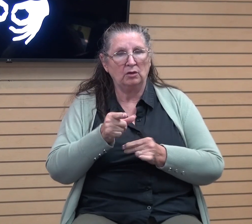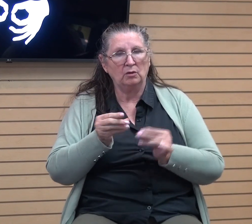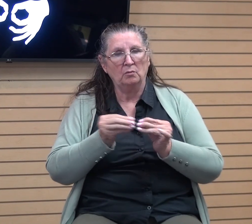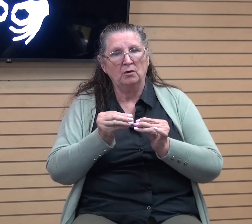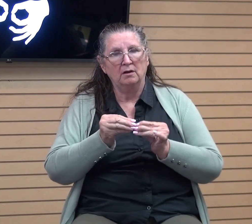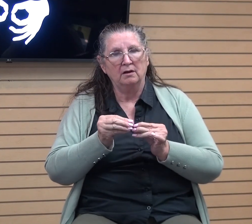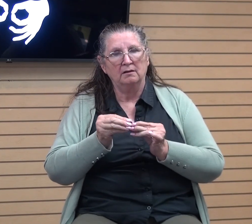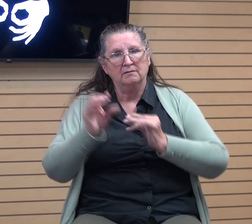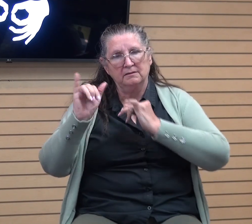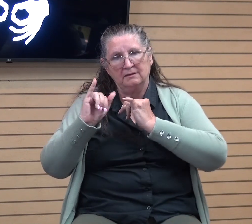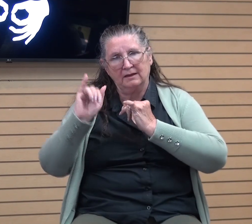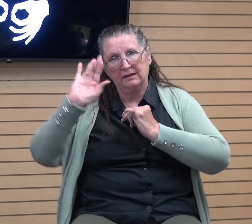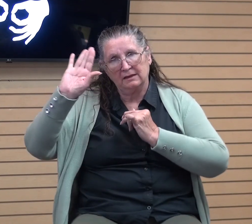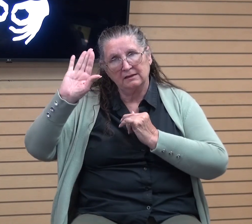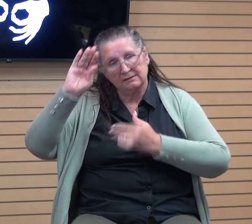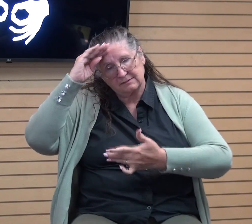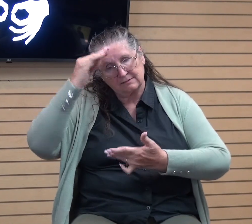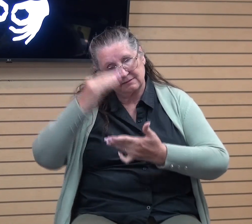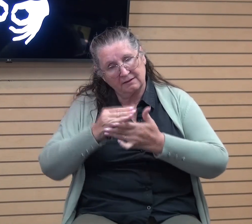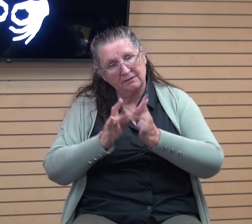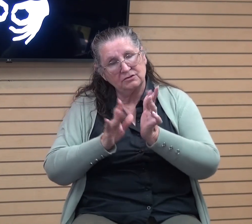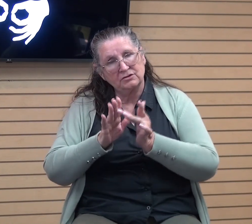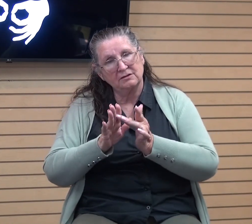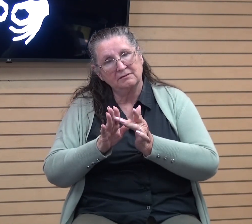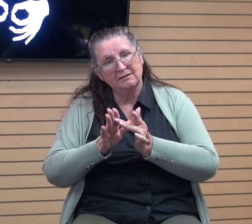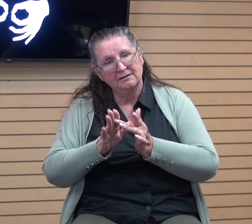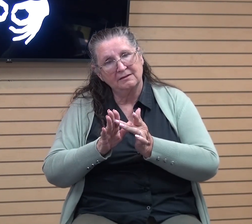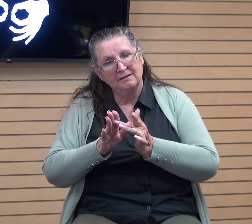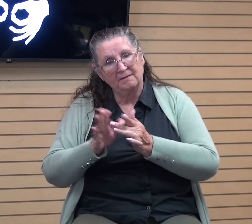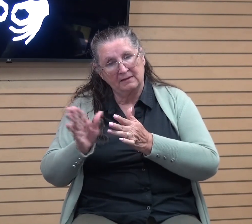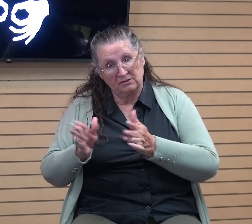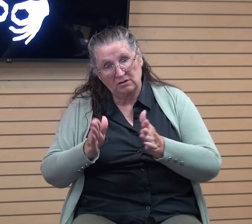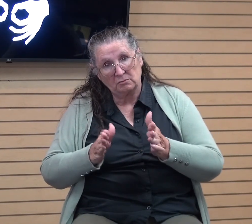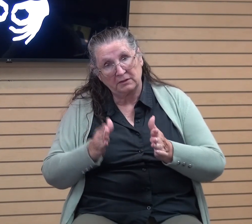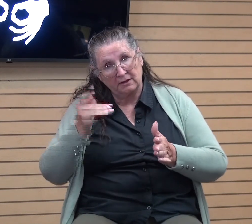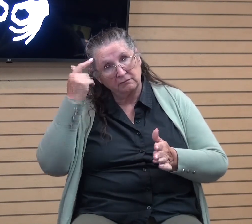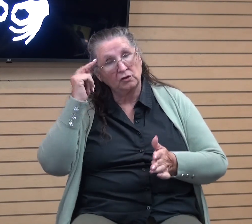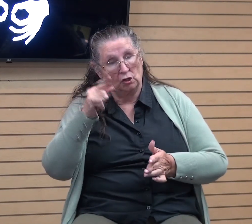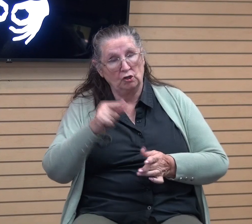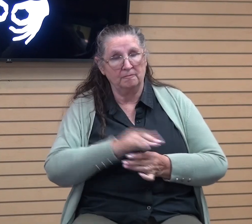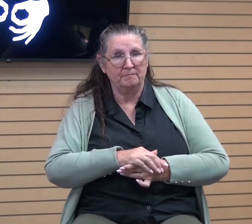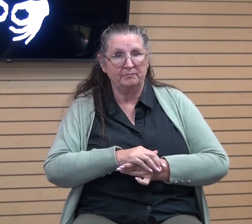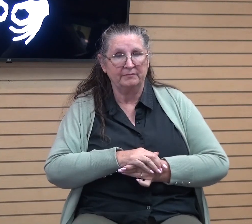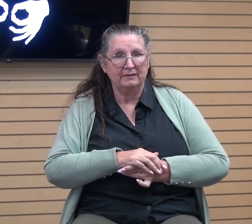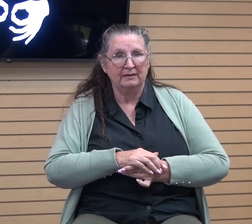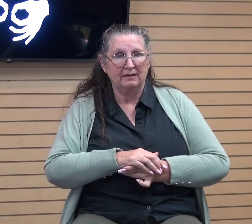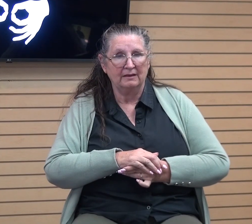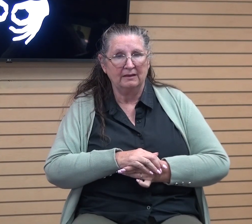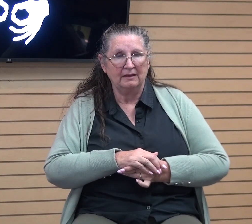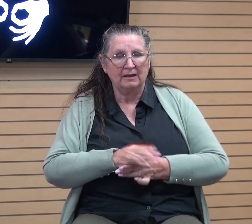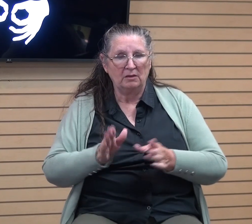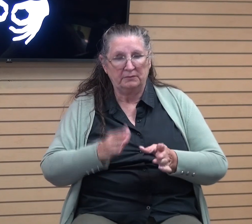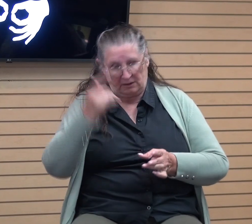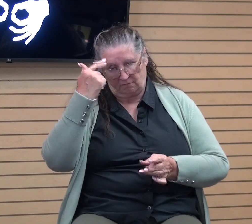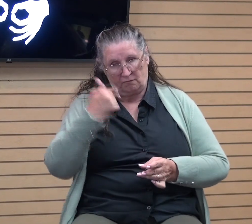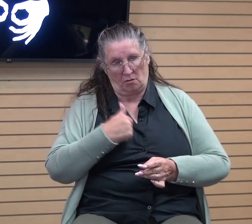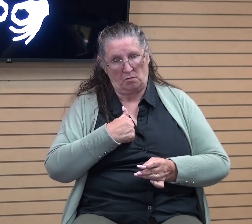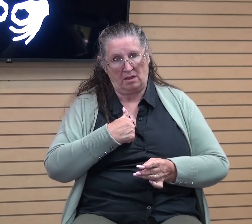his son? That's what he's predestined you for. That's what he's predestined me for. To be